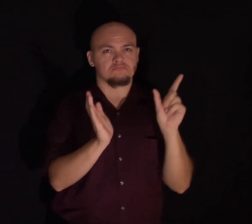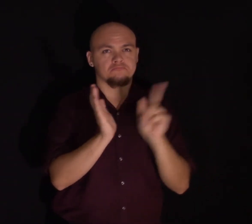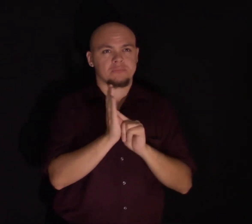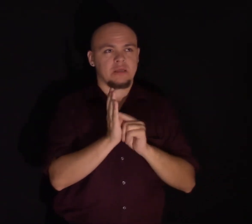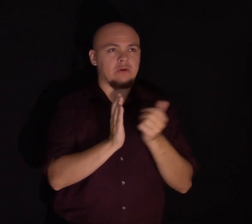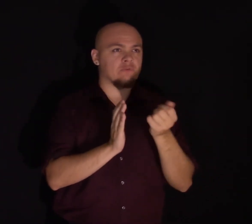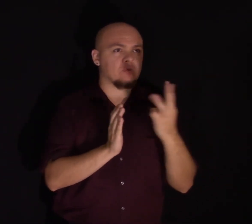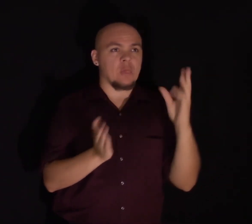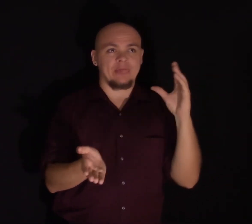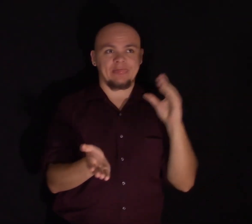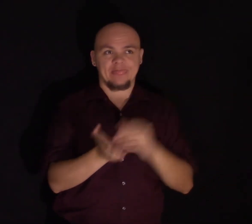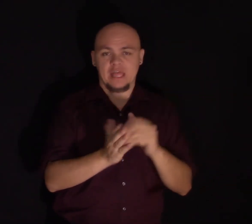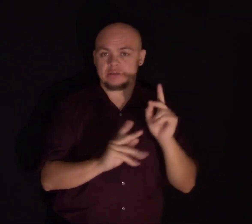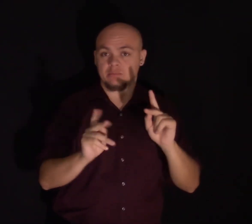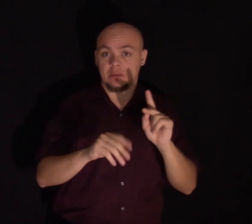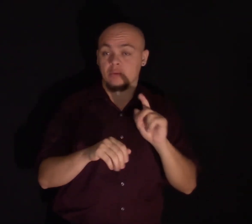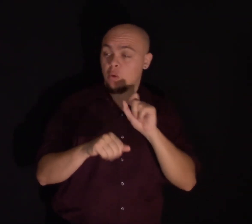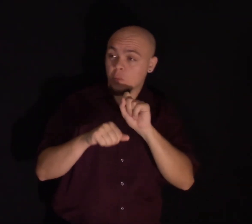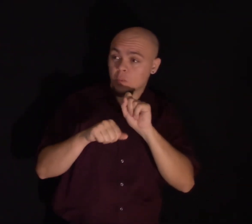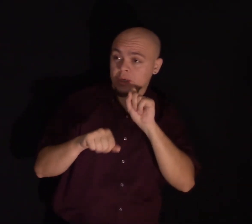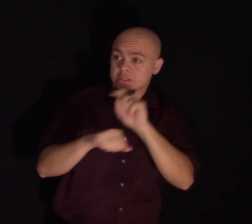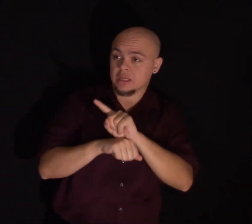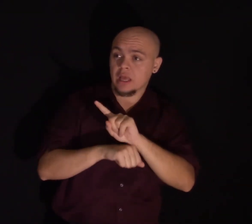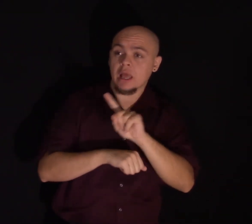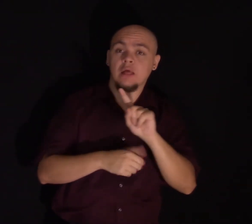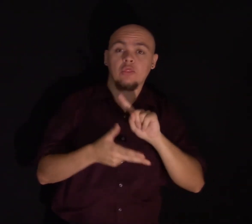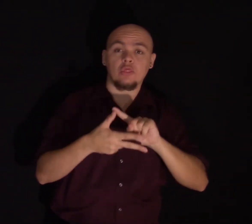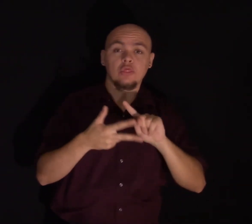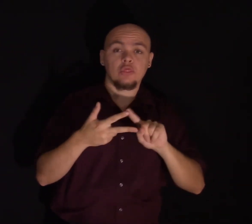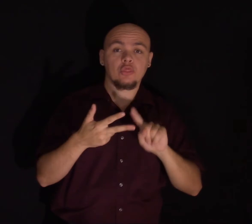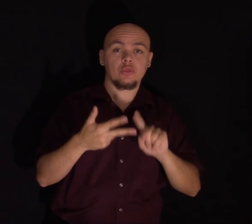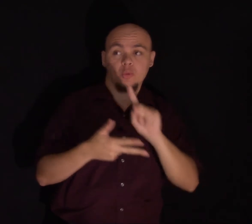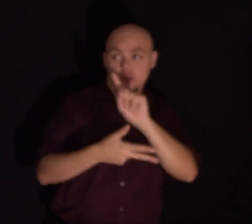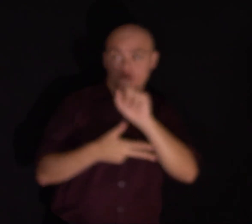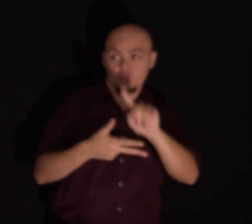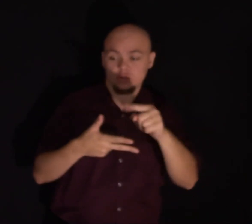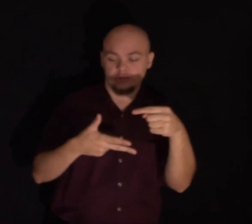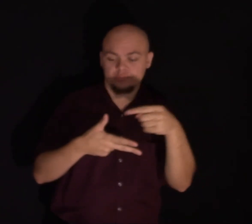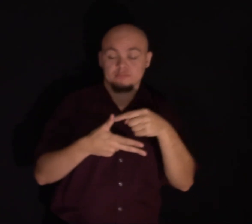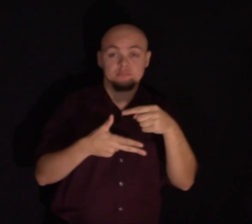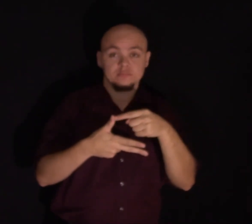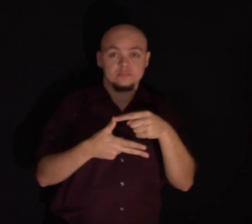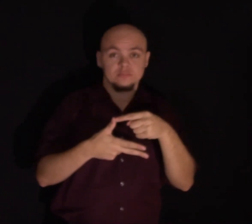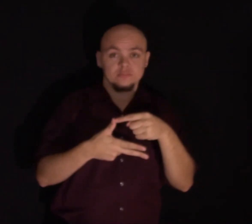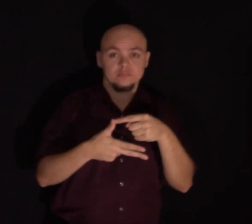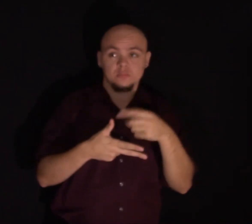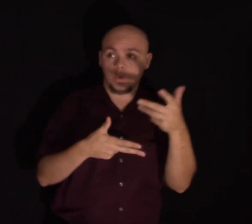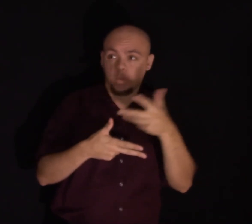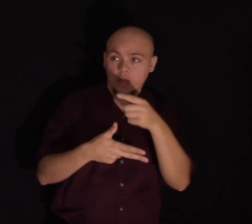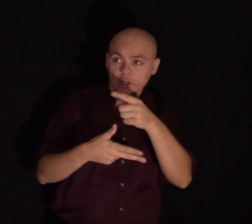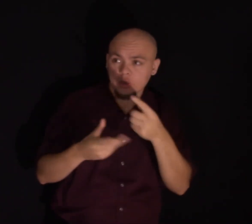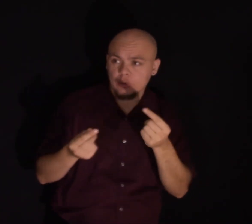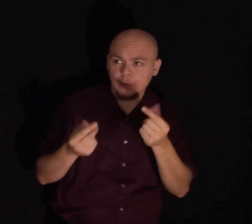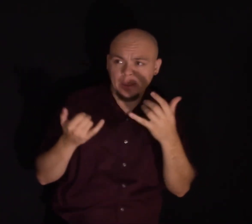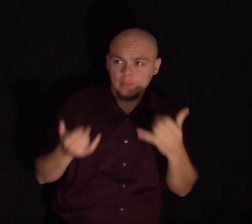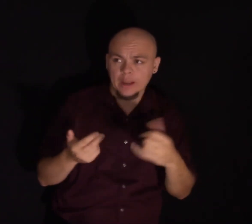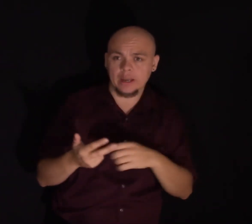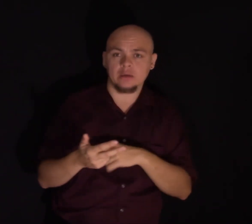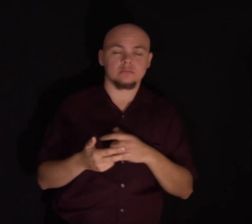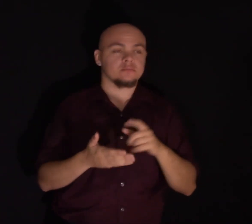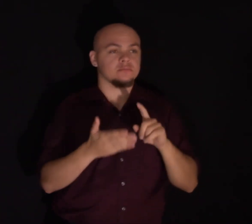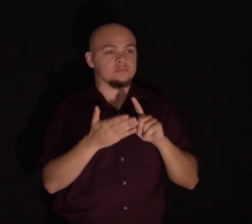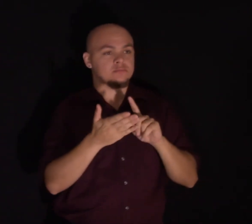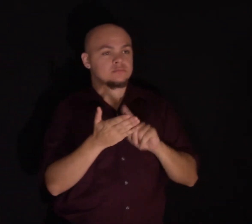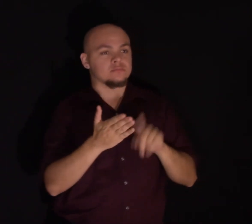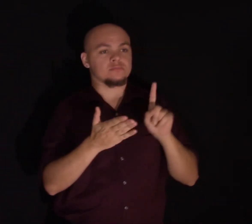thousand people, we text them and we ask them three questions. The first question is, what are you doing right now? And they check